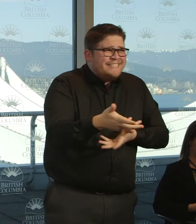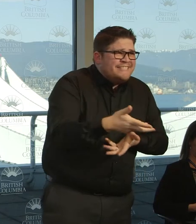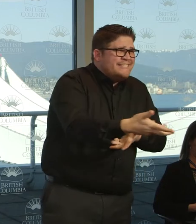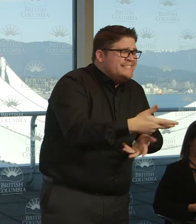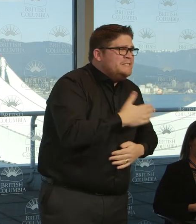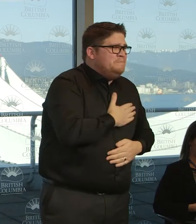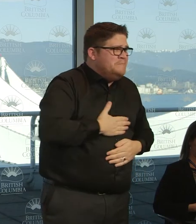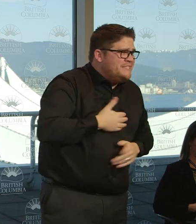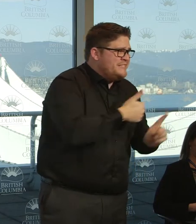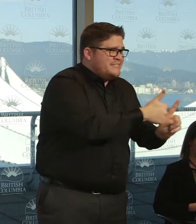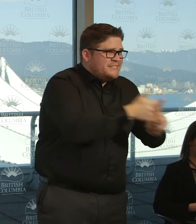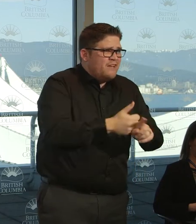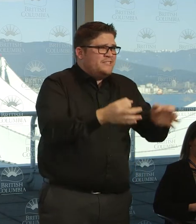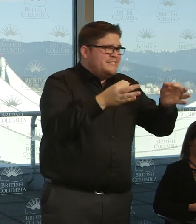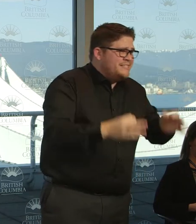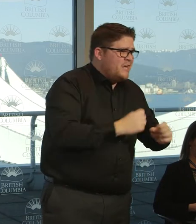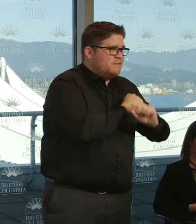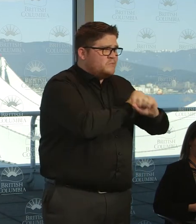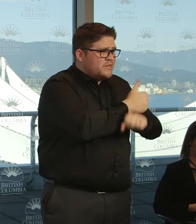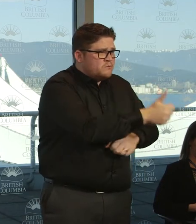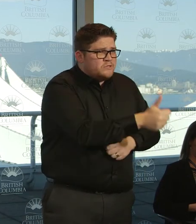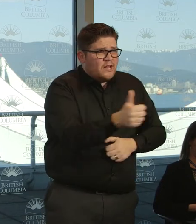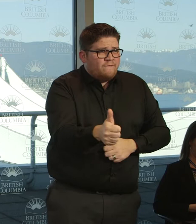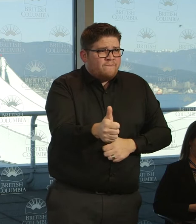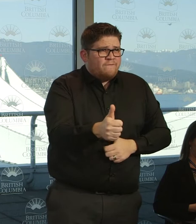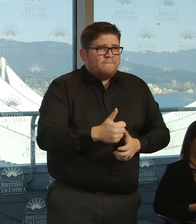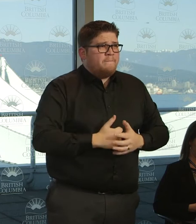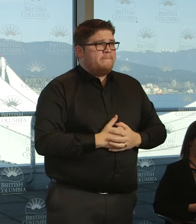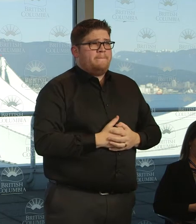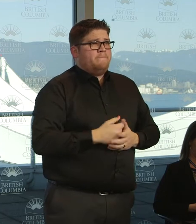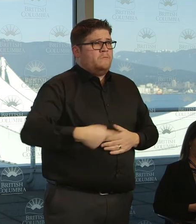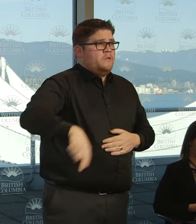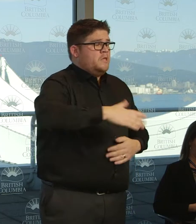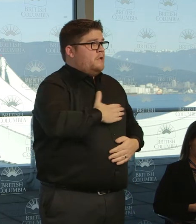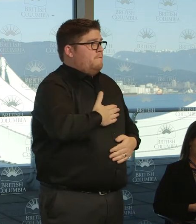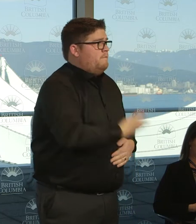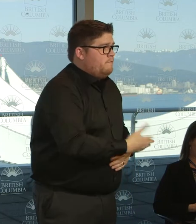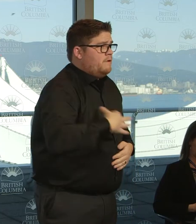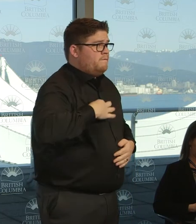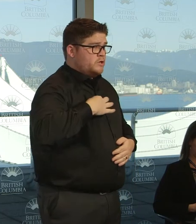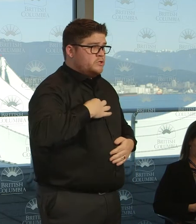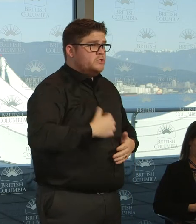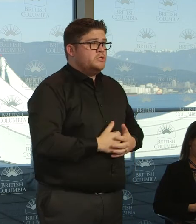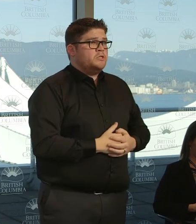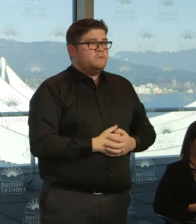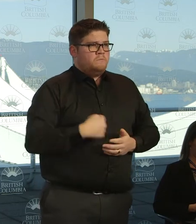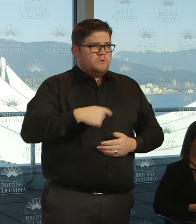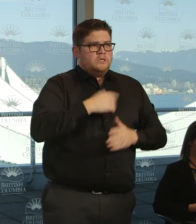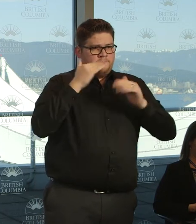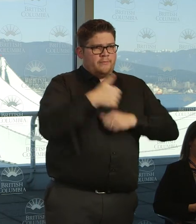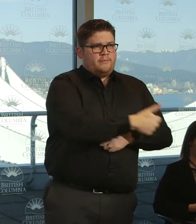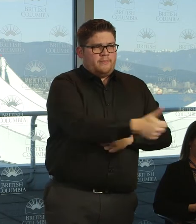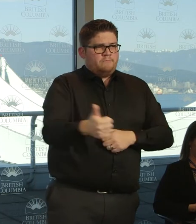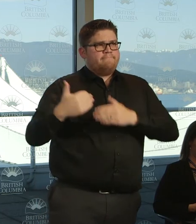steps to help us in our community. And while they are voluntary, there is an expectation that we will do our civic duty